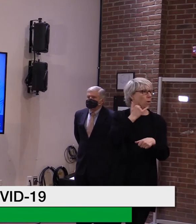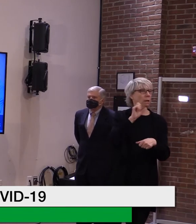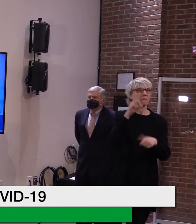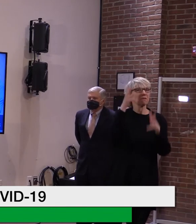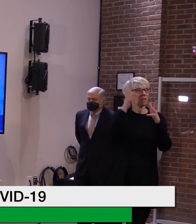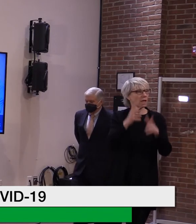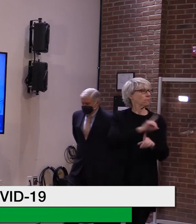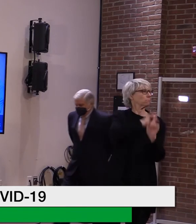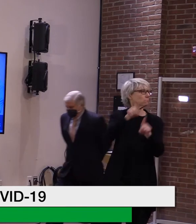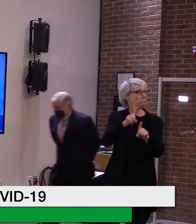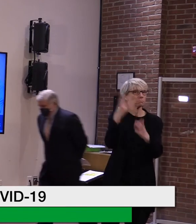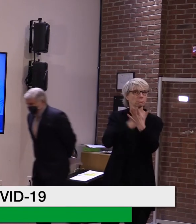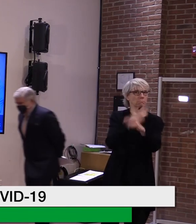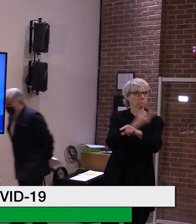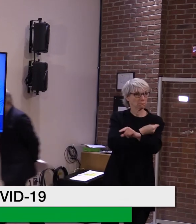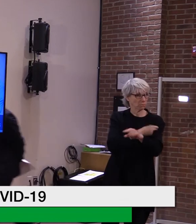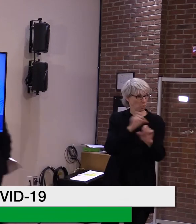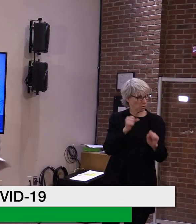Secretary Smith.